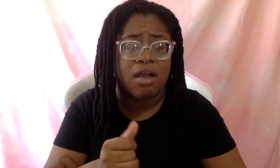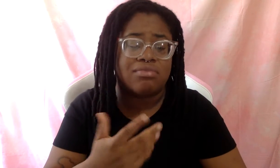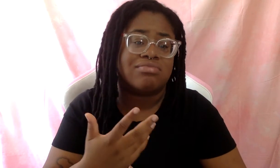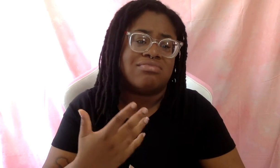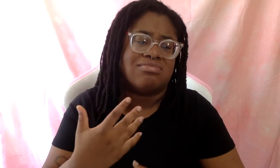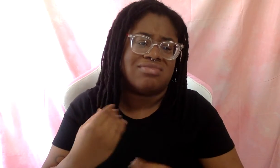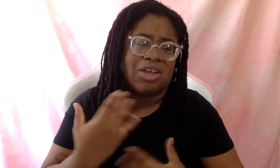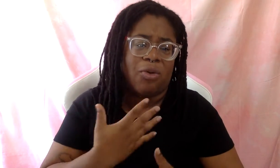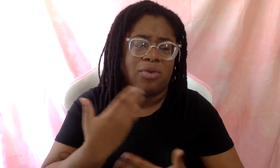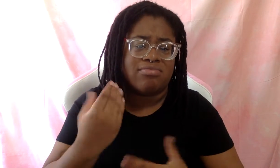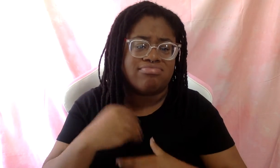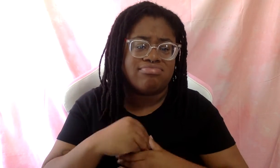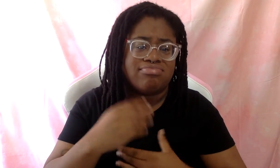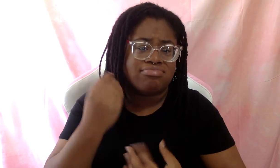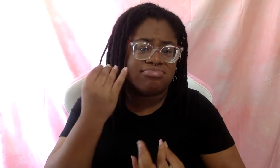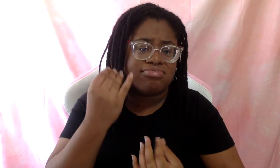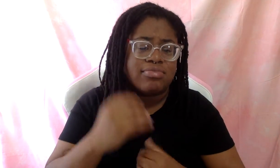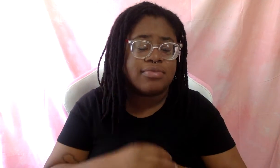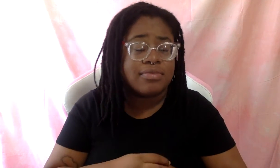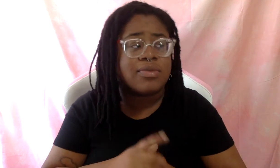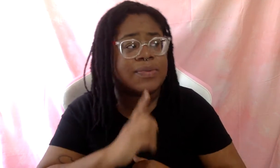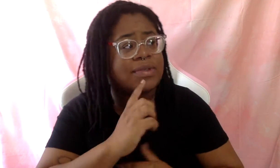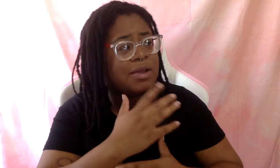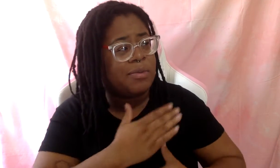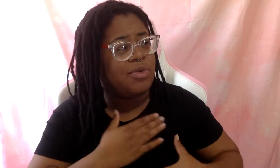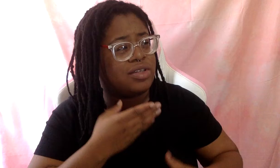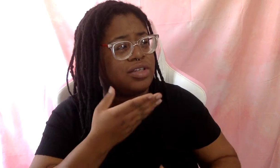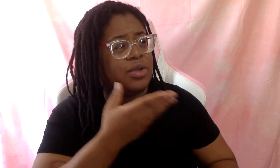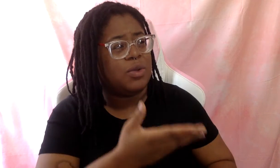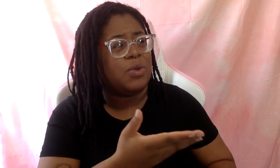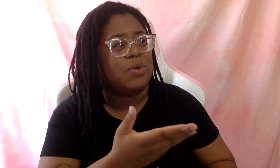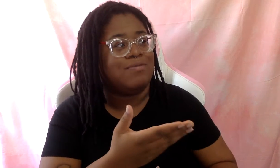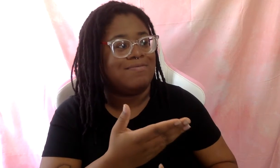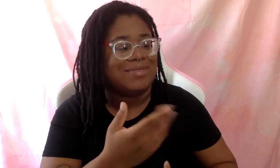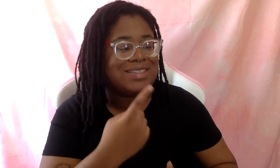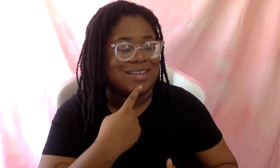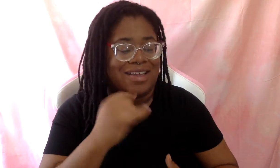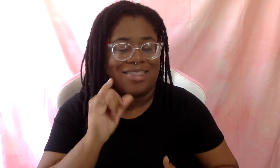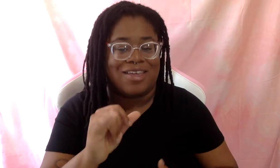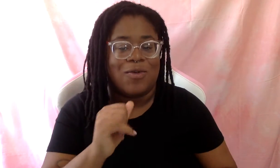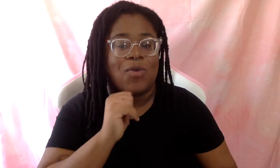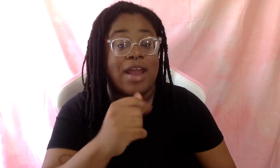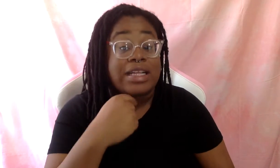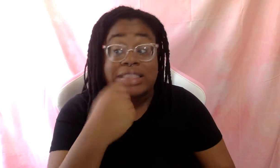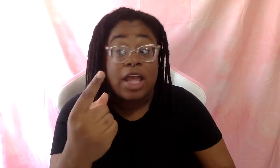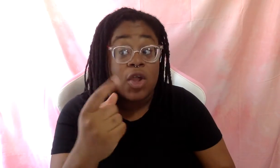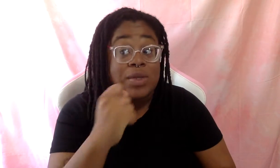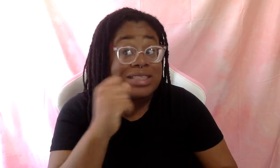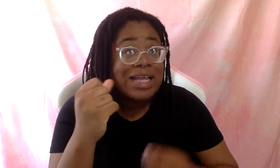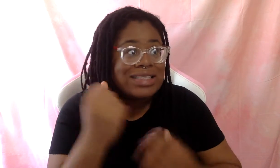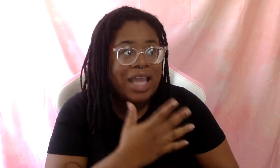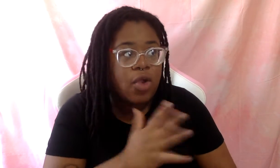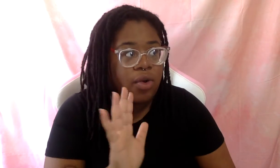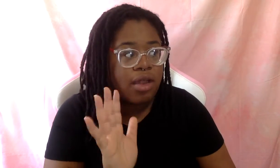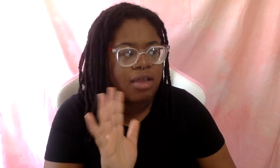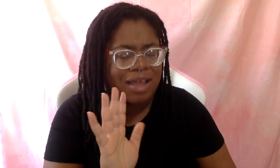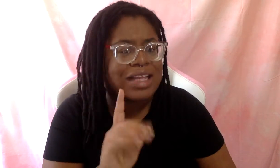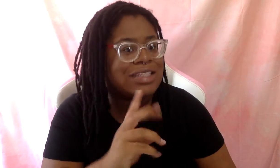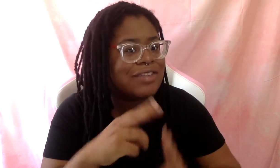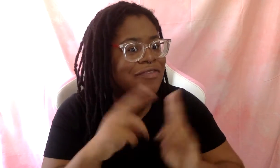And I appreciate you, um, putting that in here as well. Like we're not telling y'all it's not scary. It's very scary to